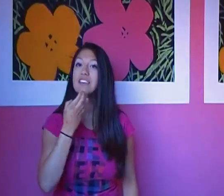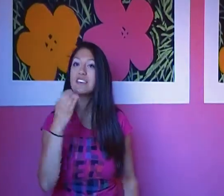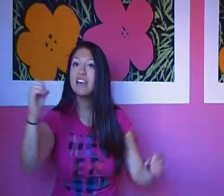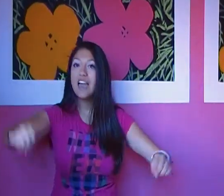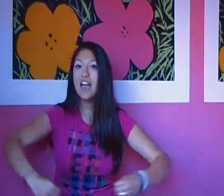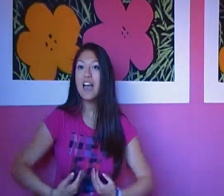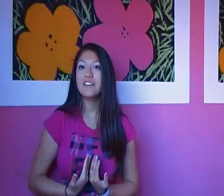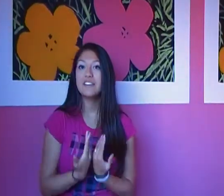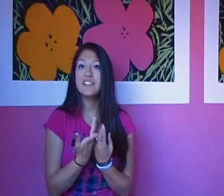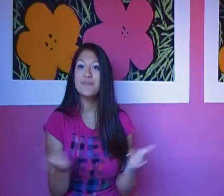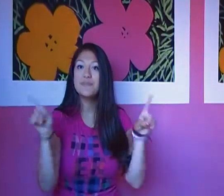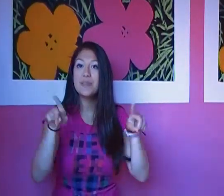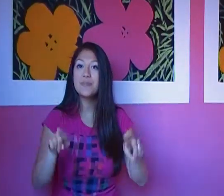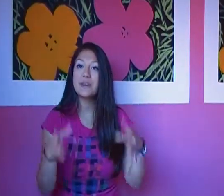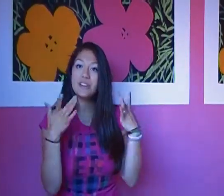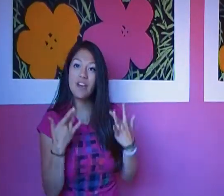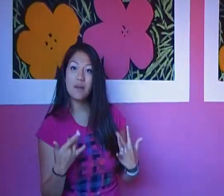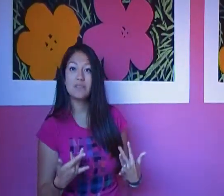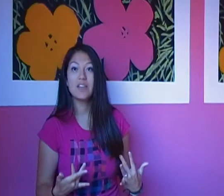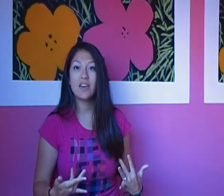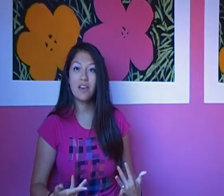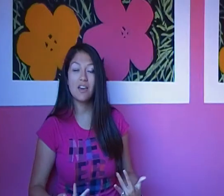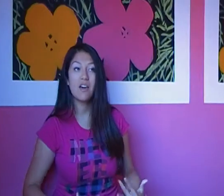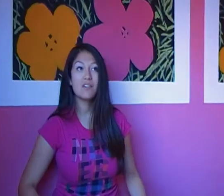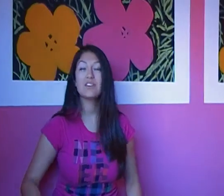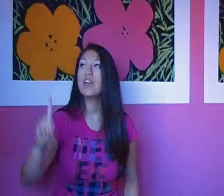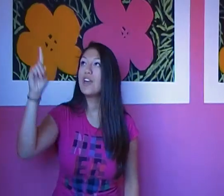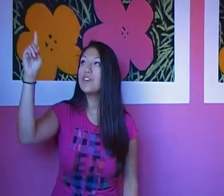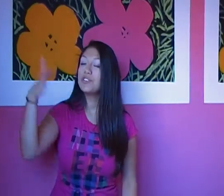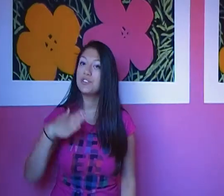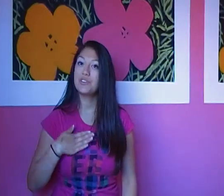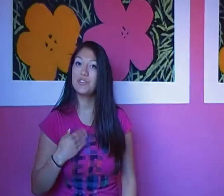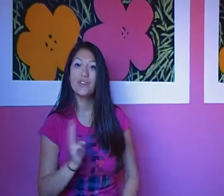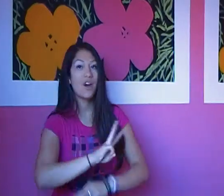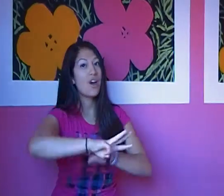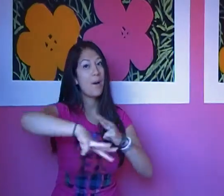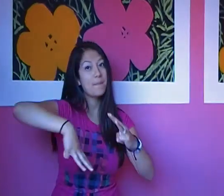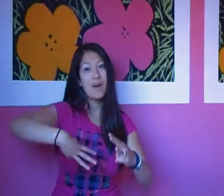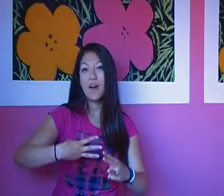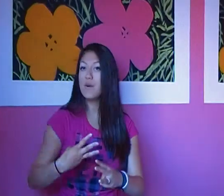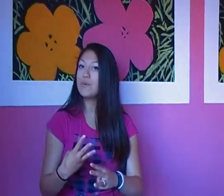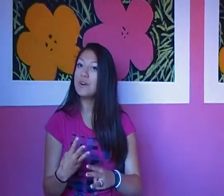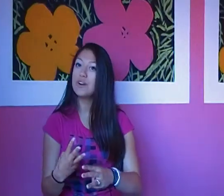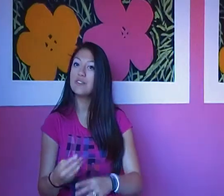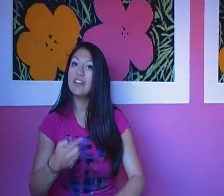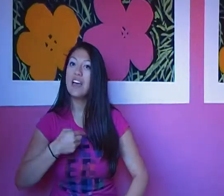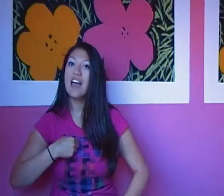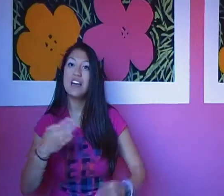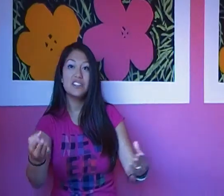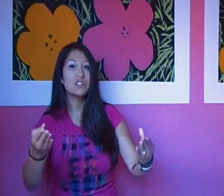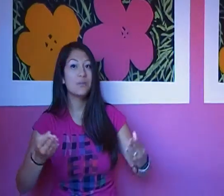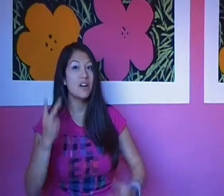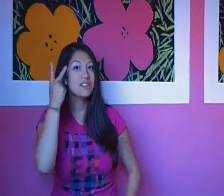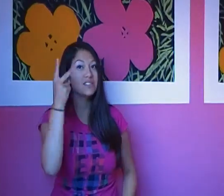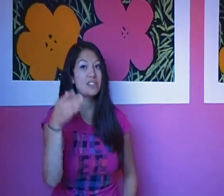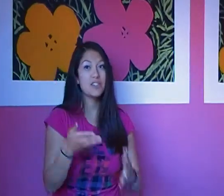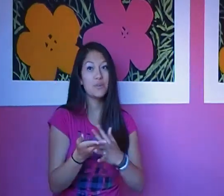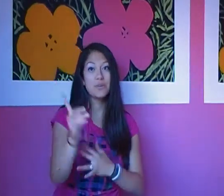say. How you lift me when I'm down. You are my world. I just wanna see through